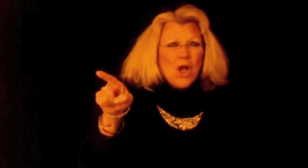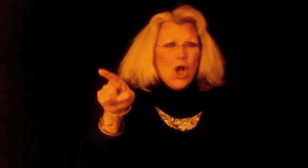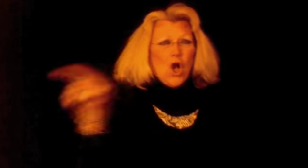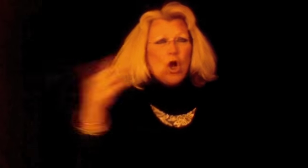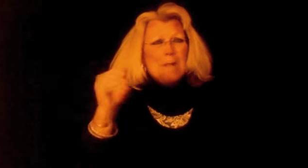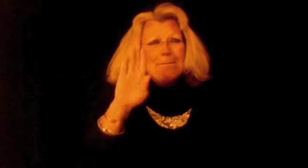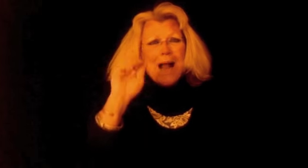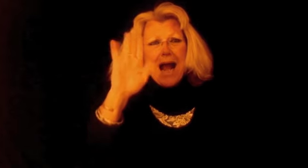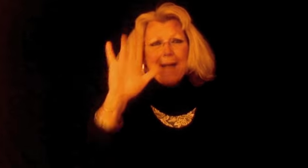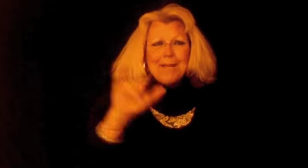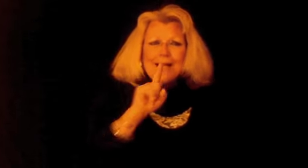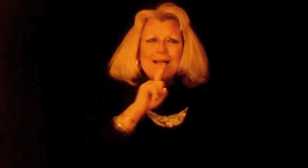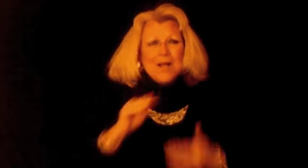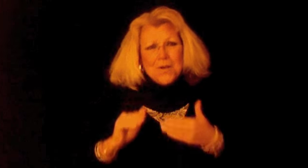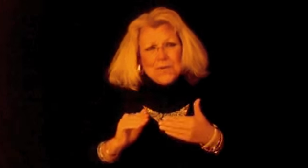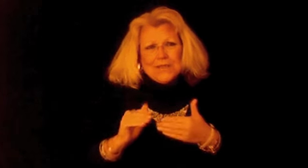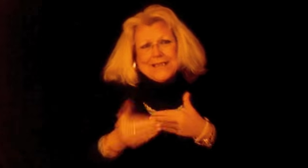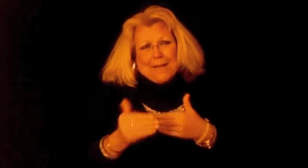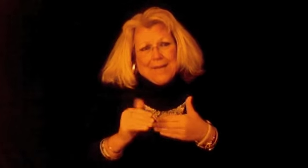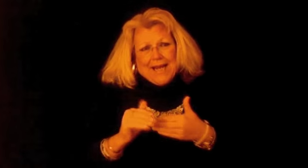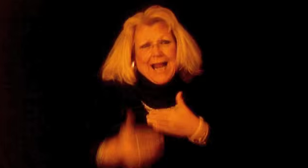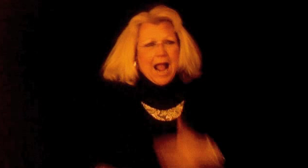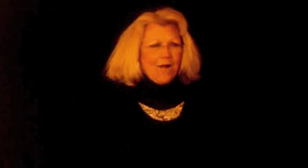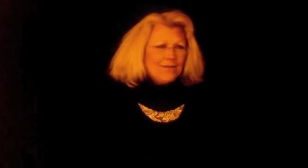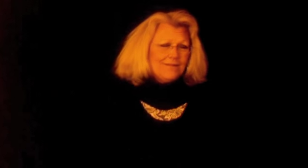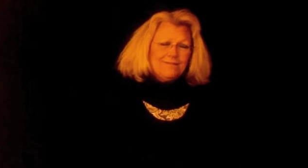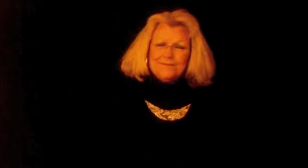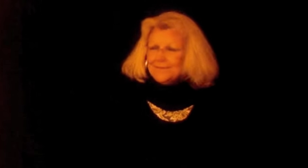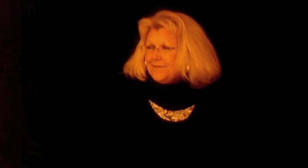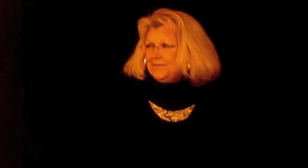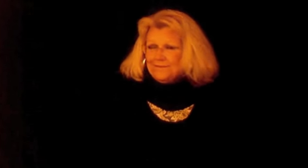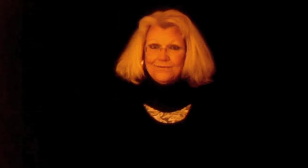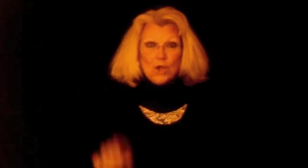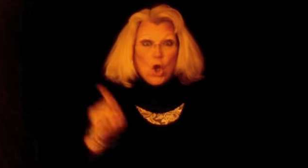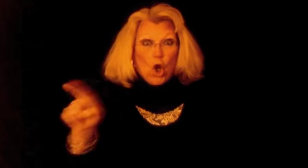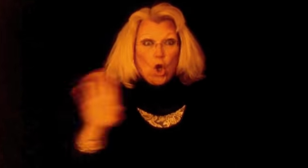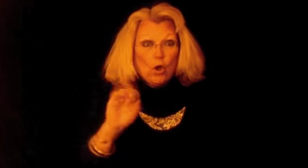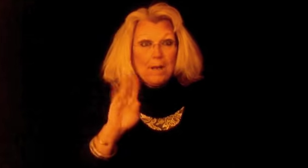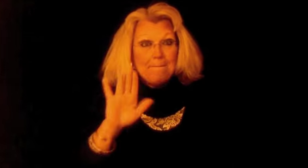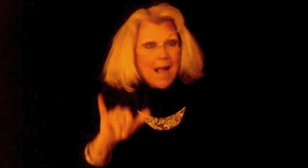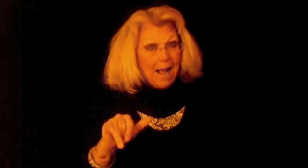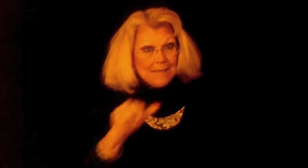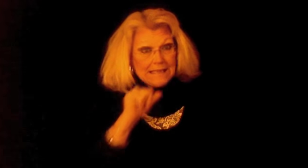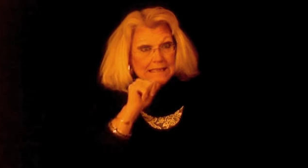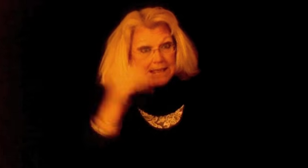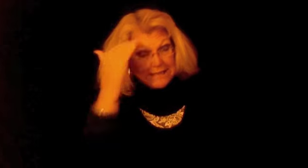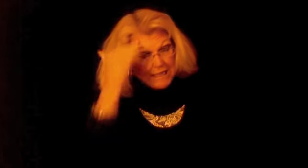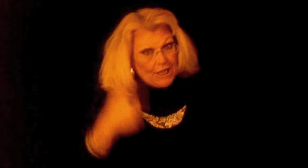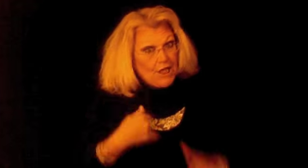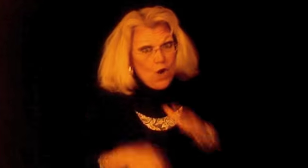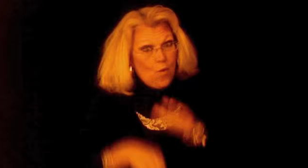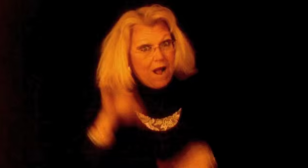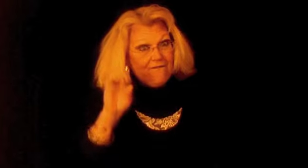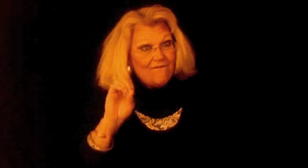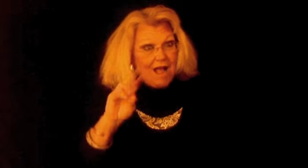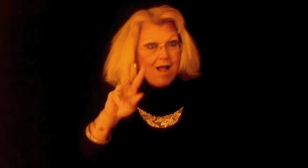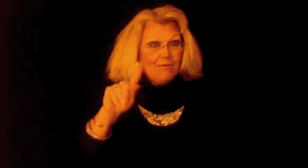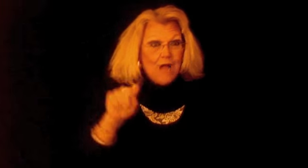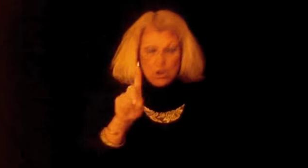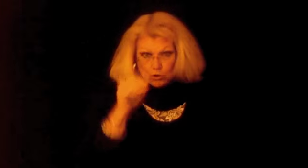Her and Bobby were stepping out Her and Bobby, you know I found out Do